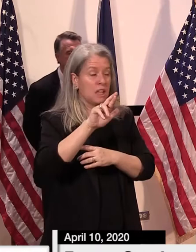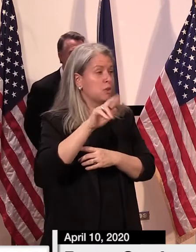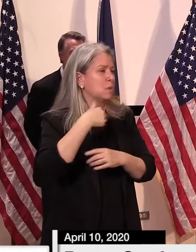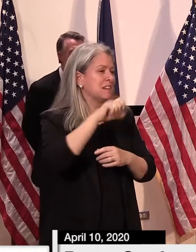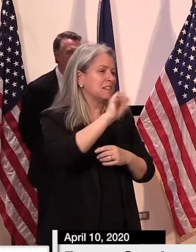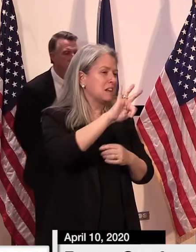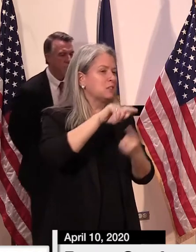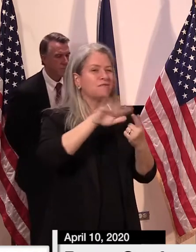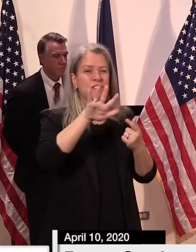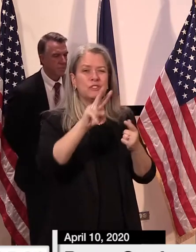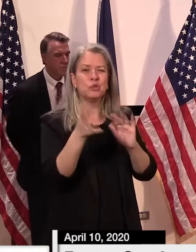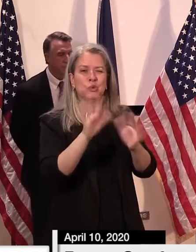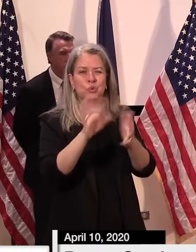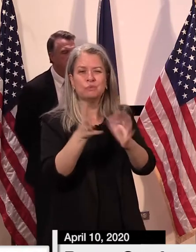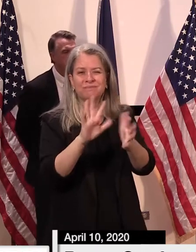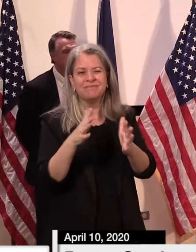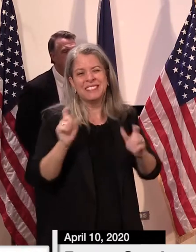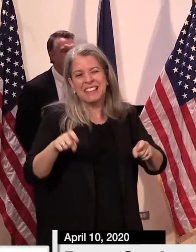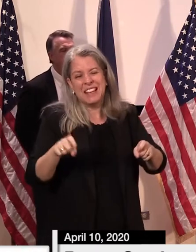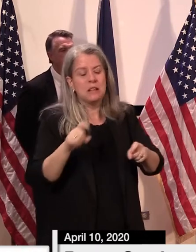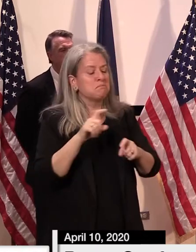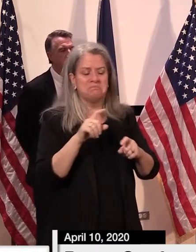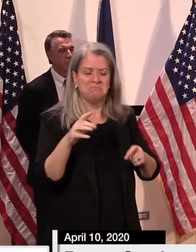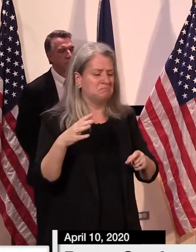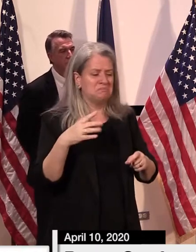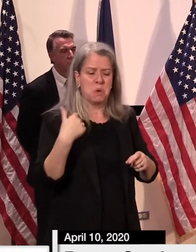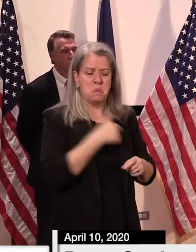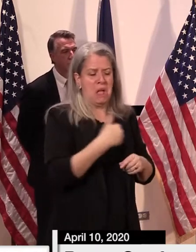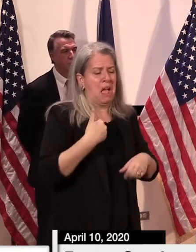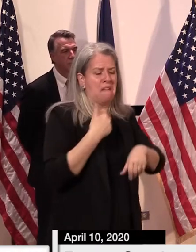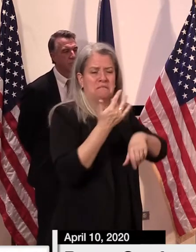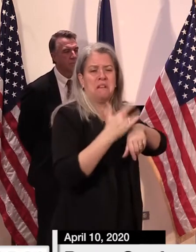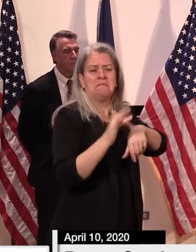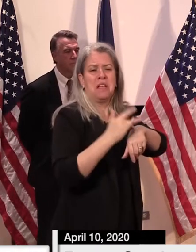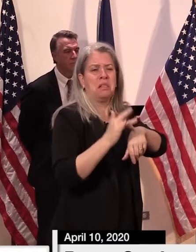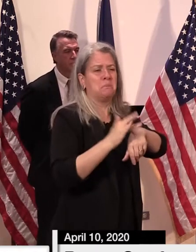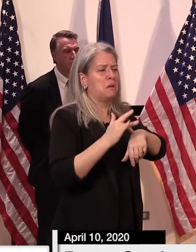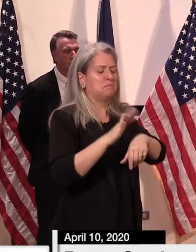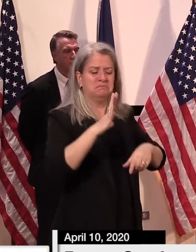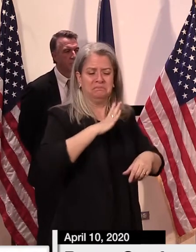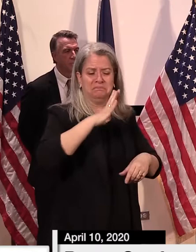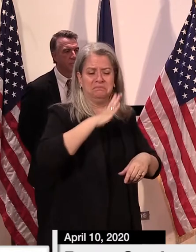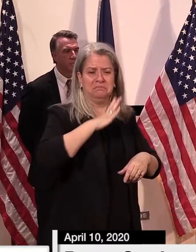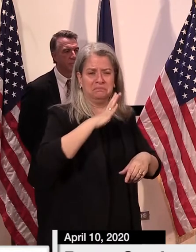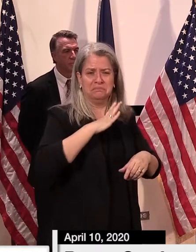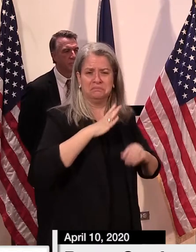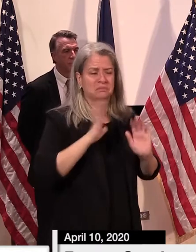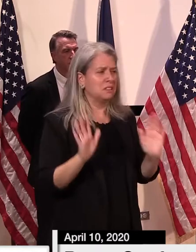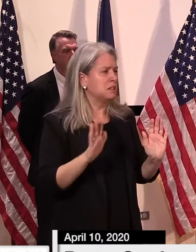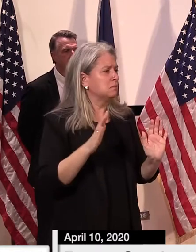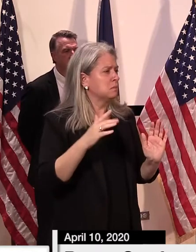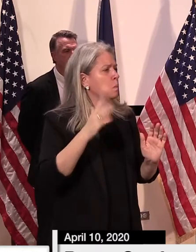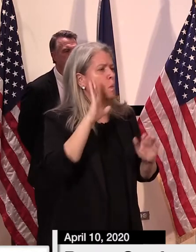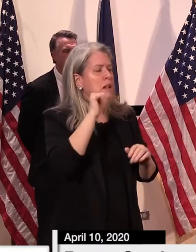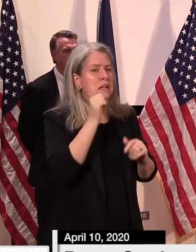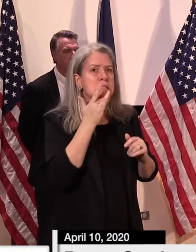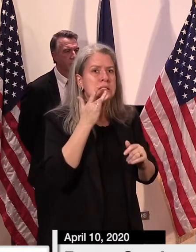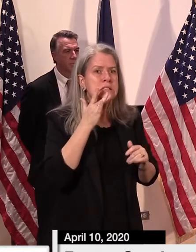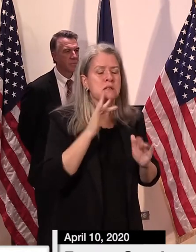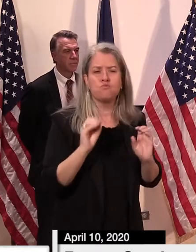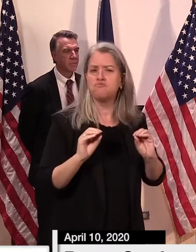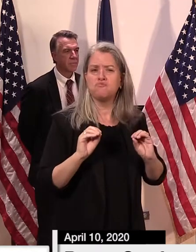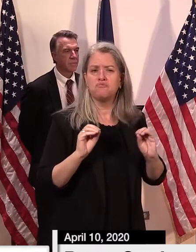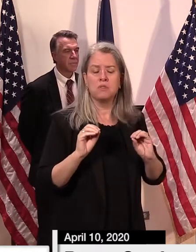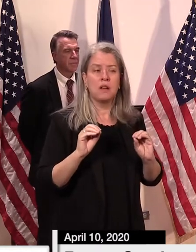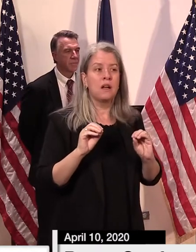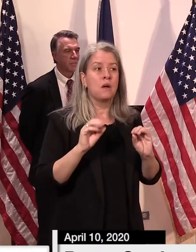ventilators needed. Again, well within our current available supply of ventilators. This news